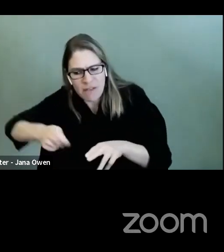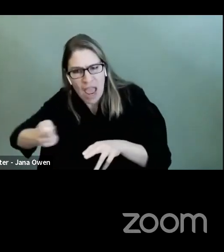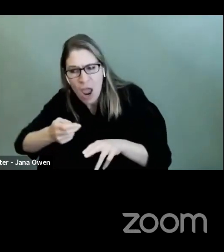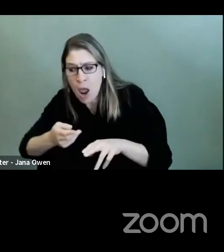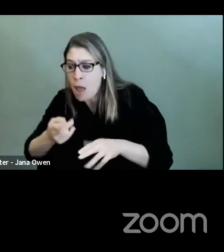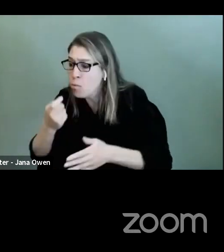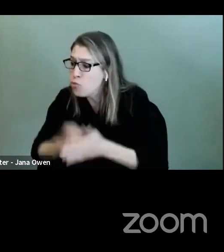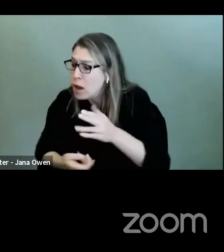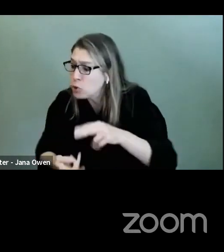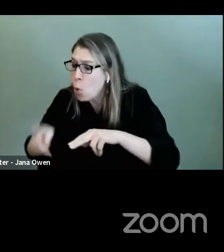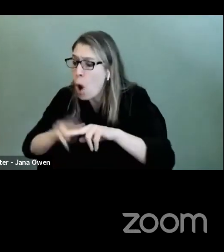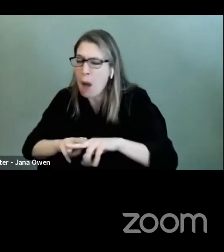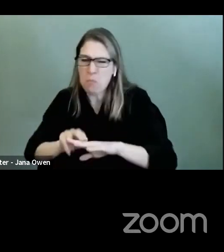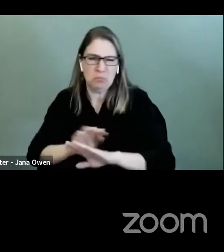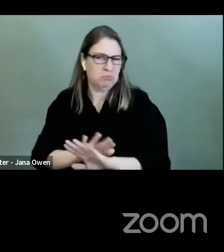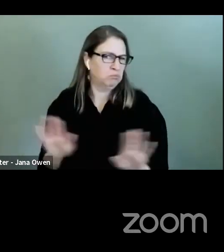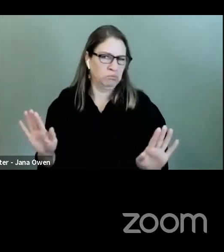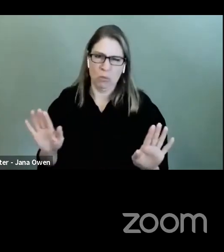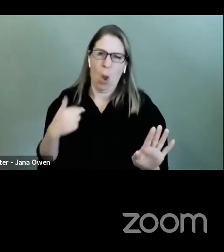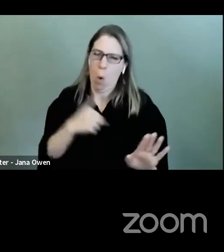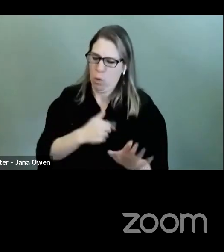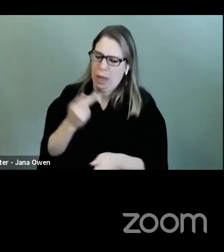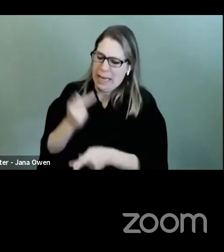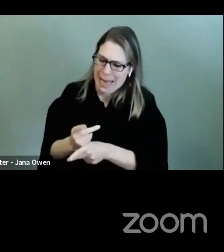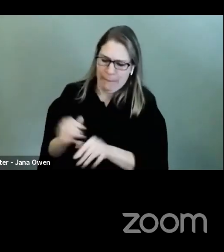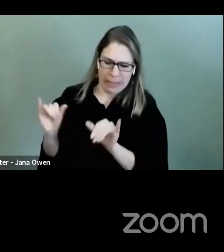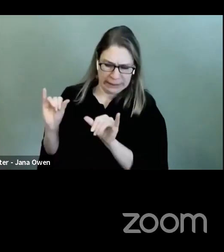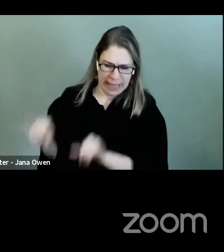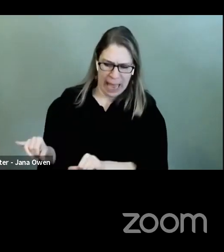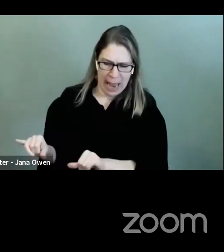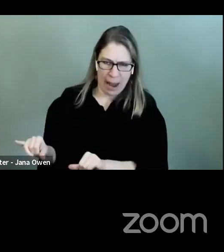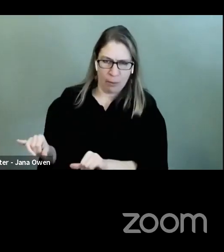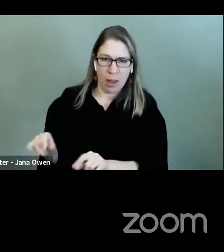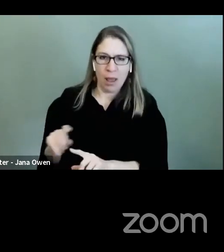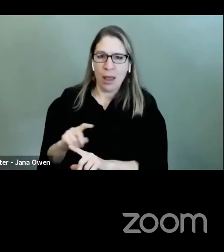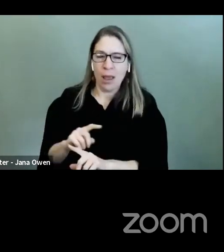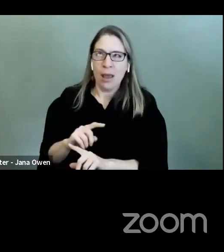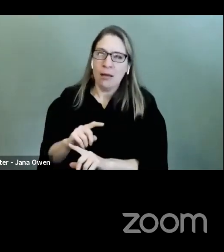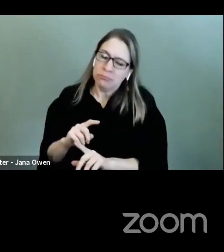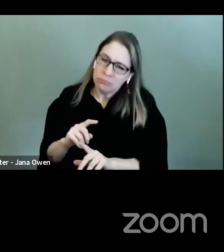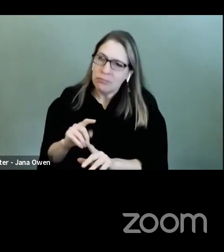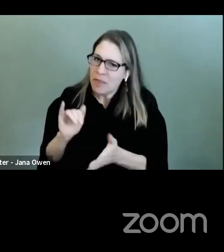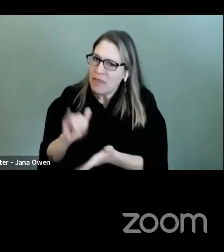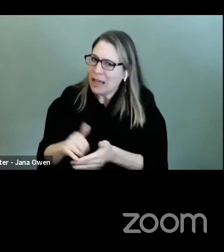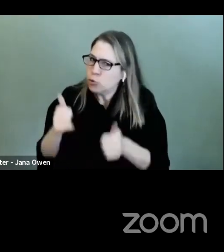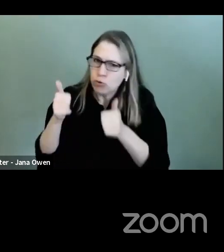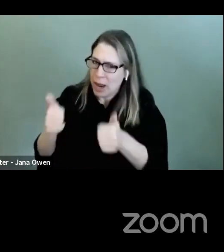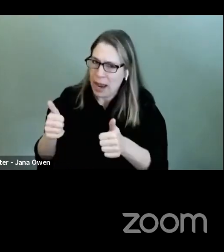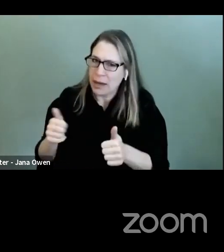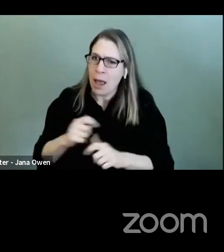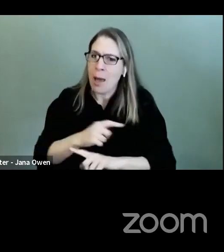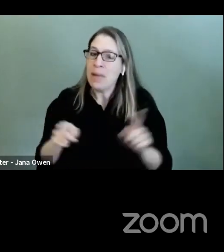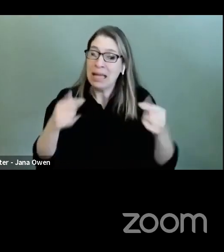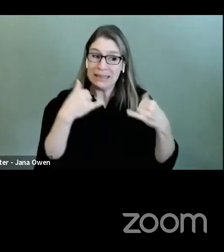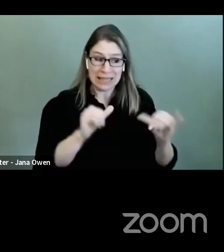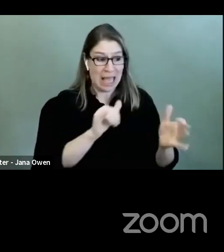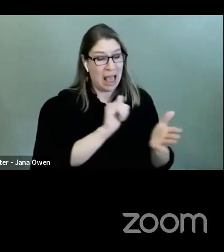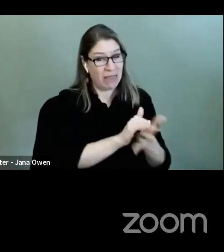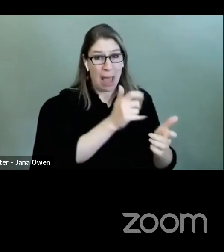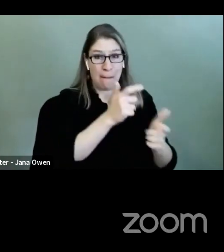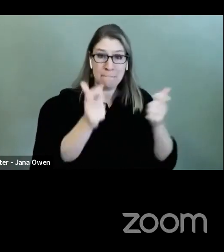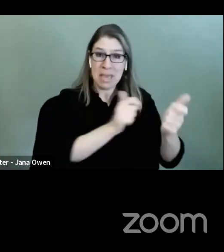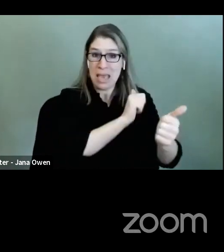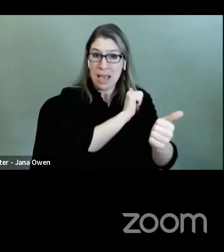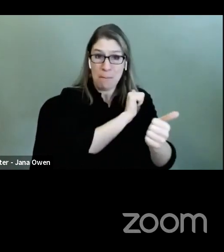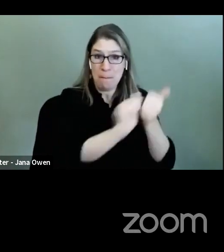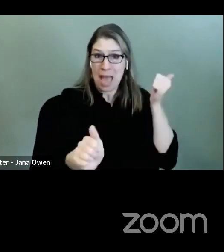inequities are still baked into the passage of the bill that we're going to have to address. I have brought this